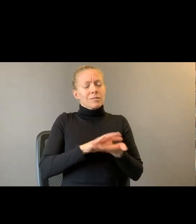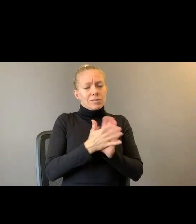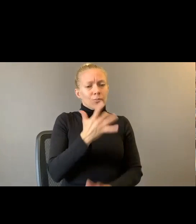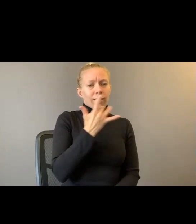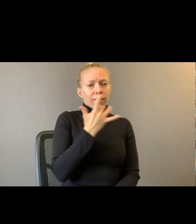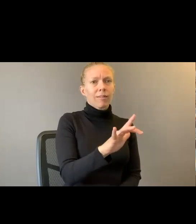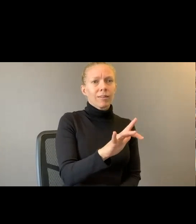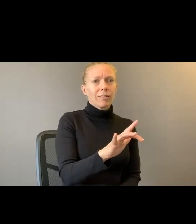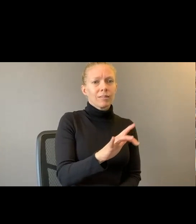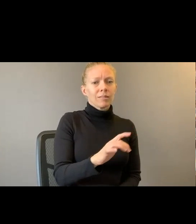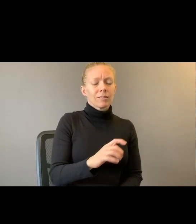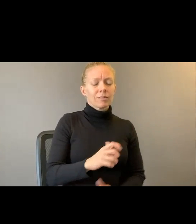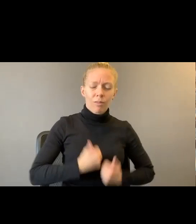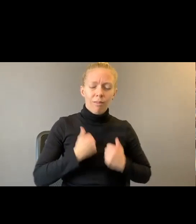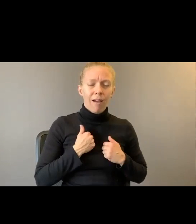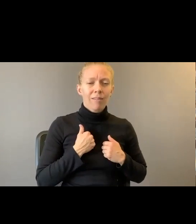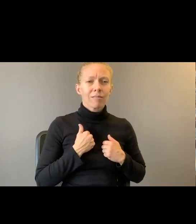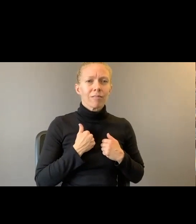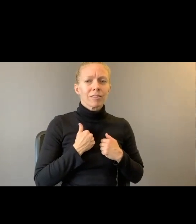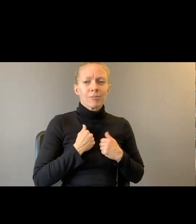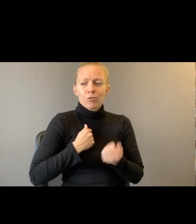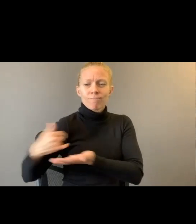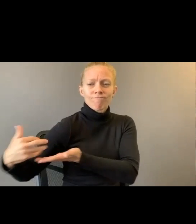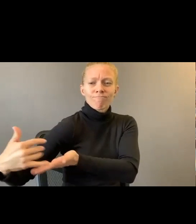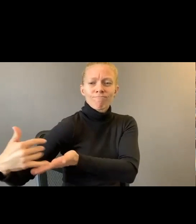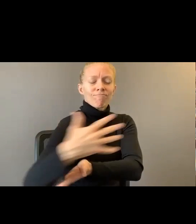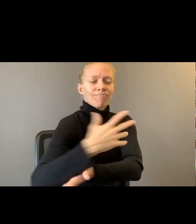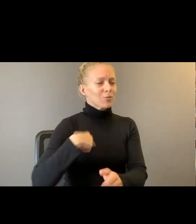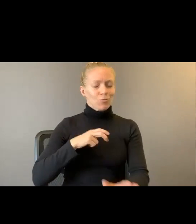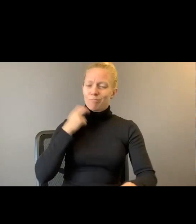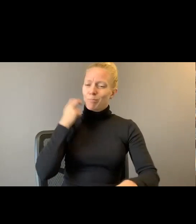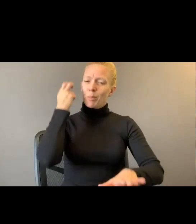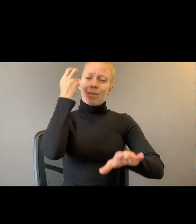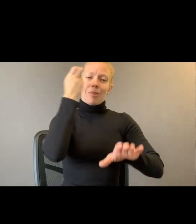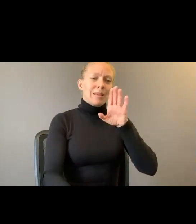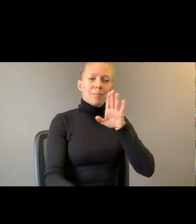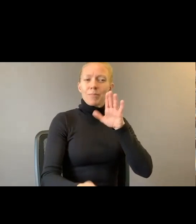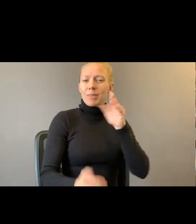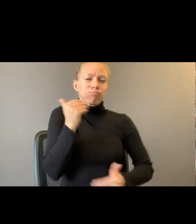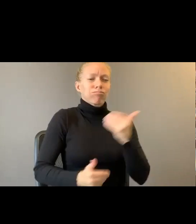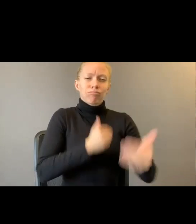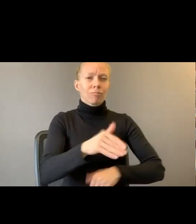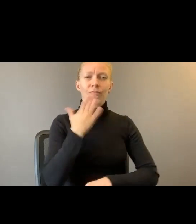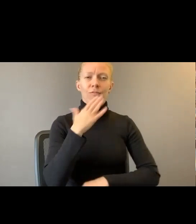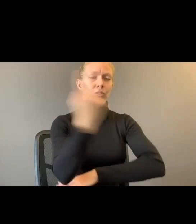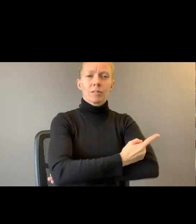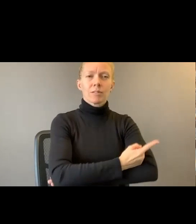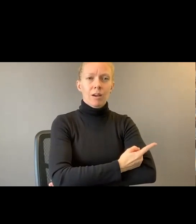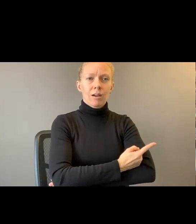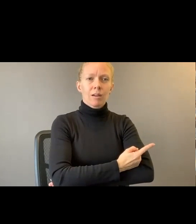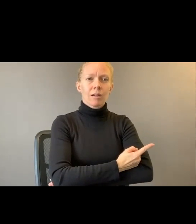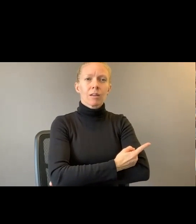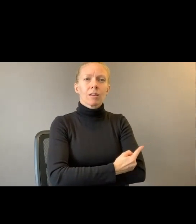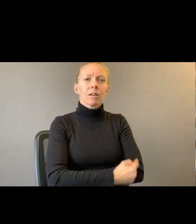Gather the cleft. Leap in the go-go of a good day. Hearken a lineage. Third